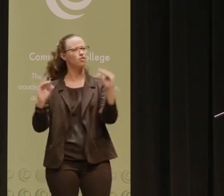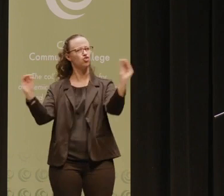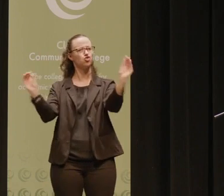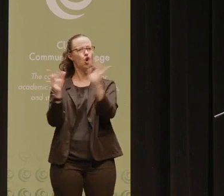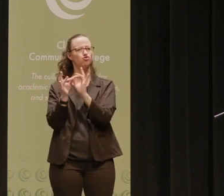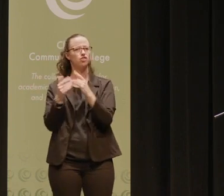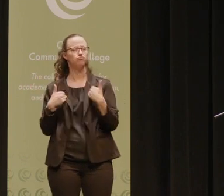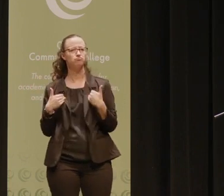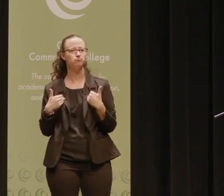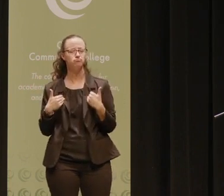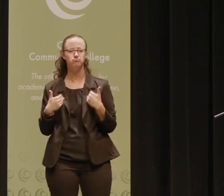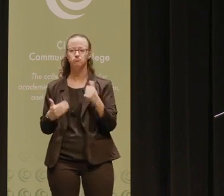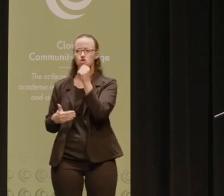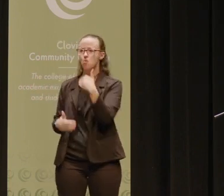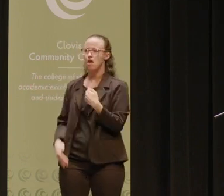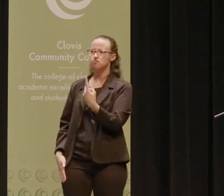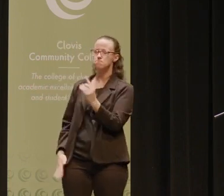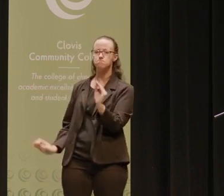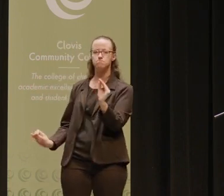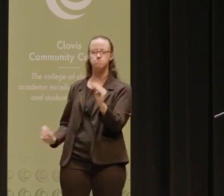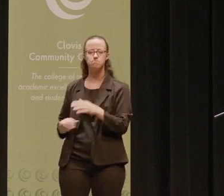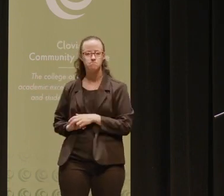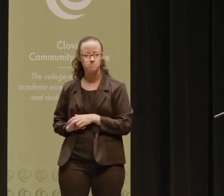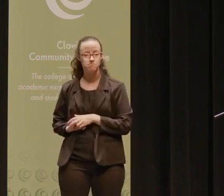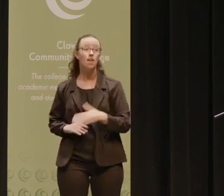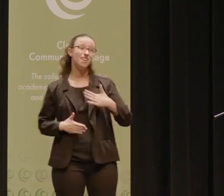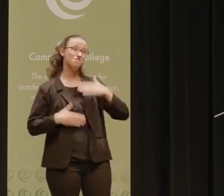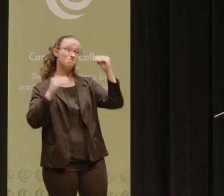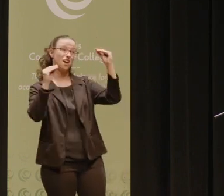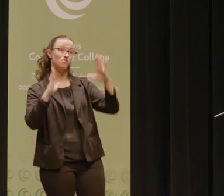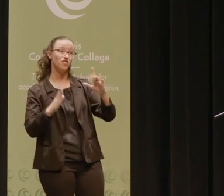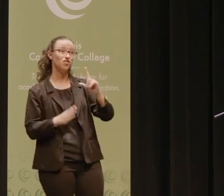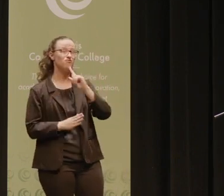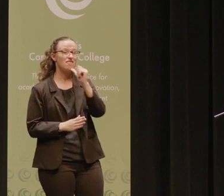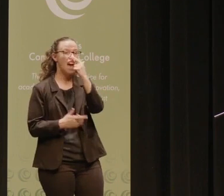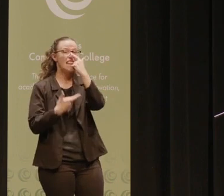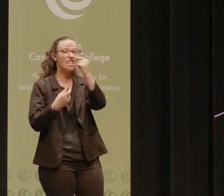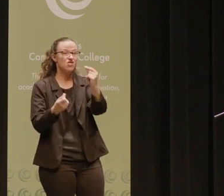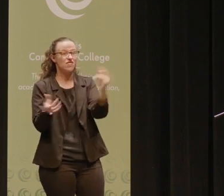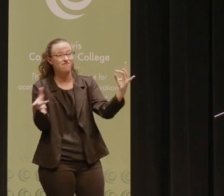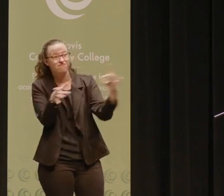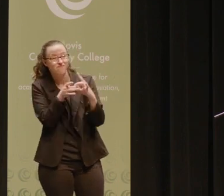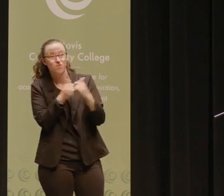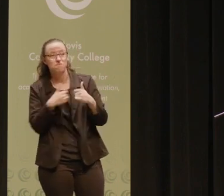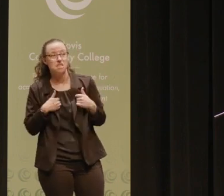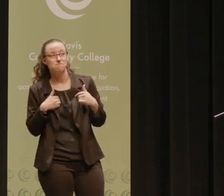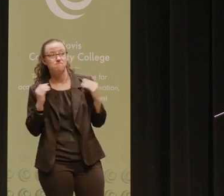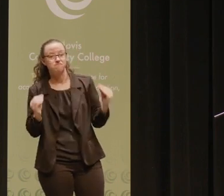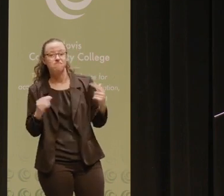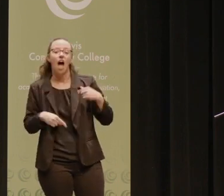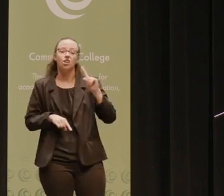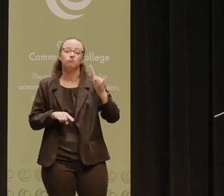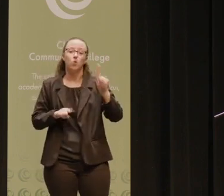no relationship, or I don't have one, or my professors are really not interested in having a relationship with me. I